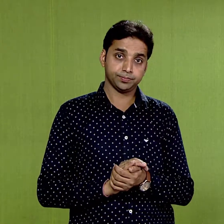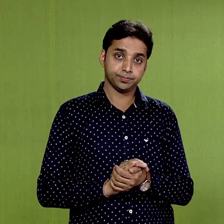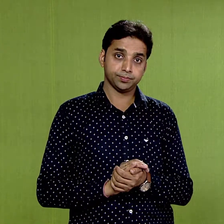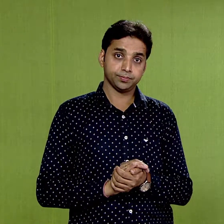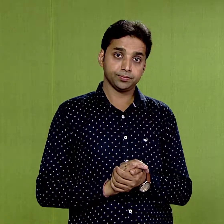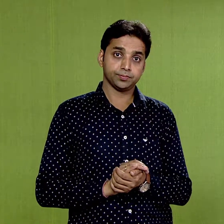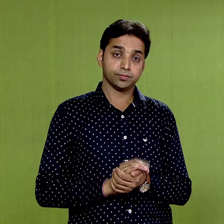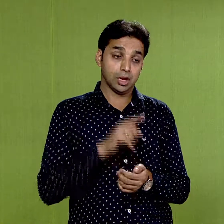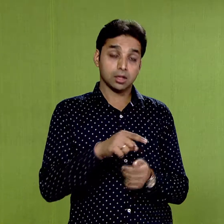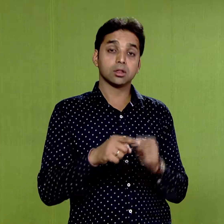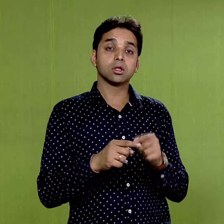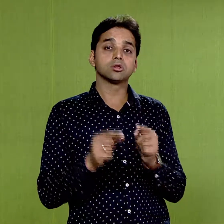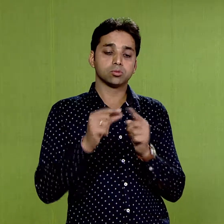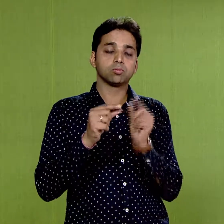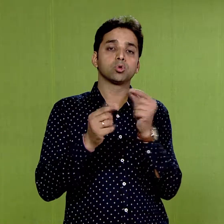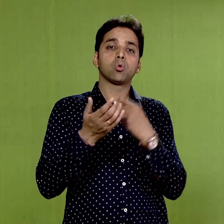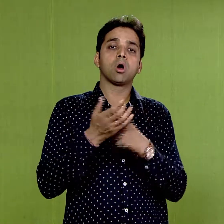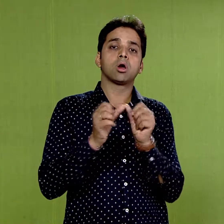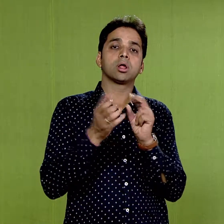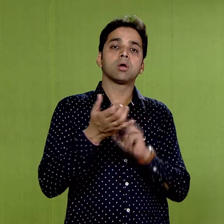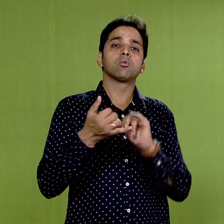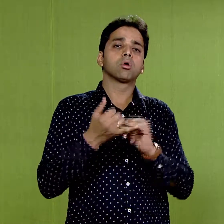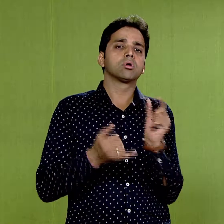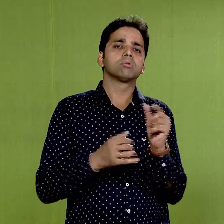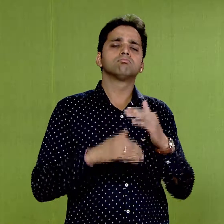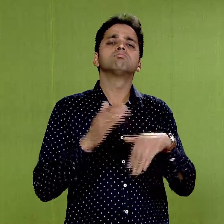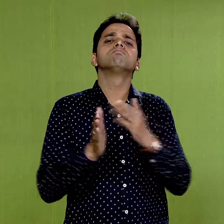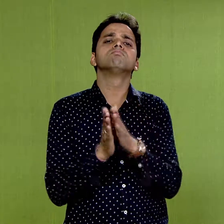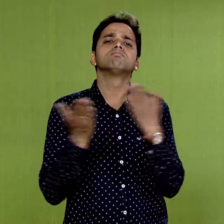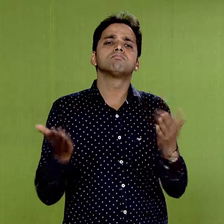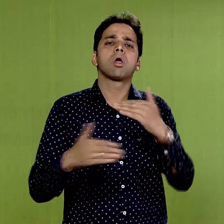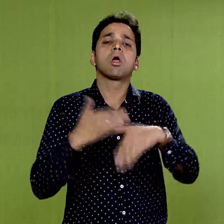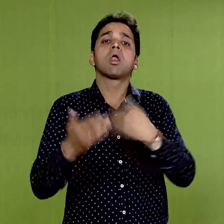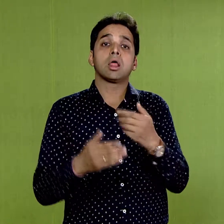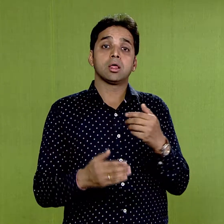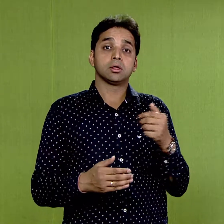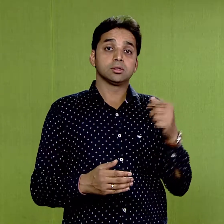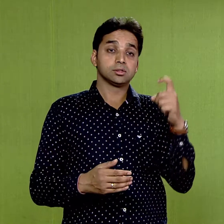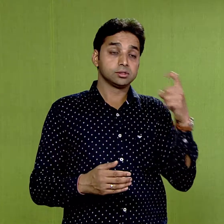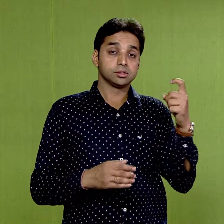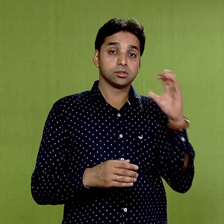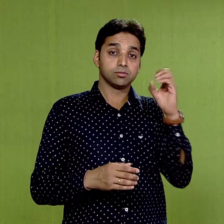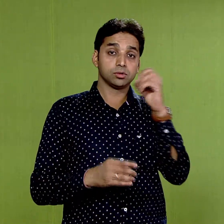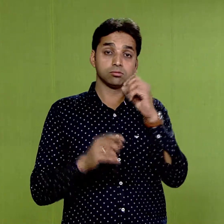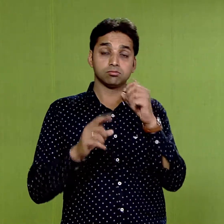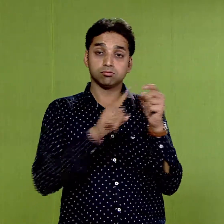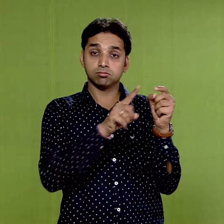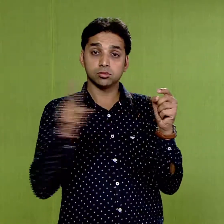This Purana, which is 7th century AD text, has